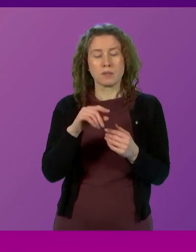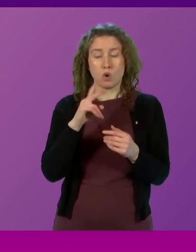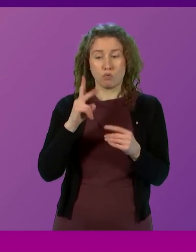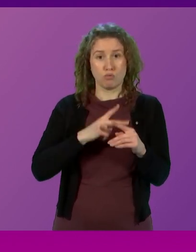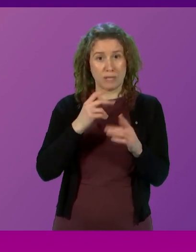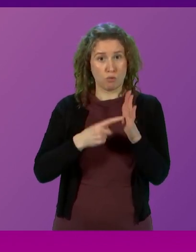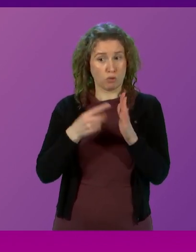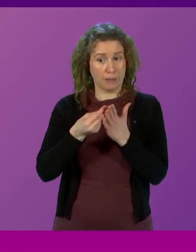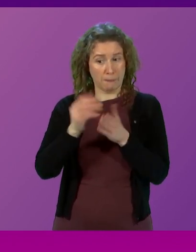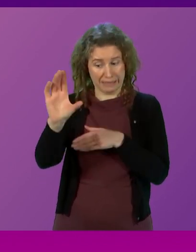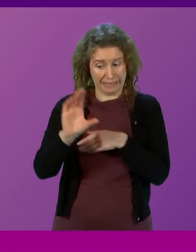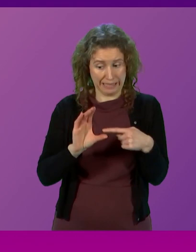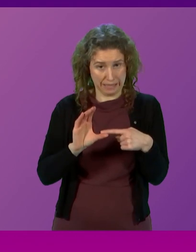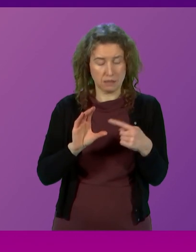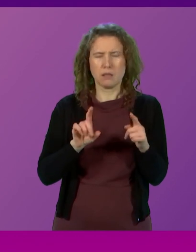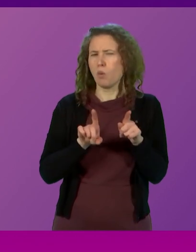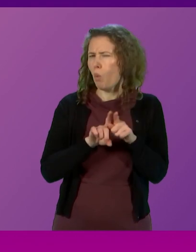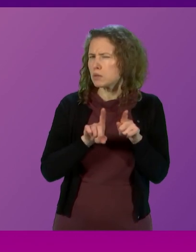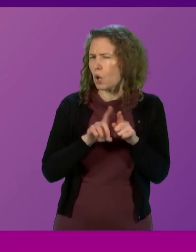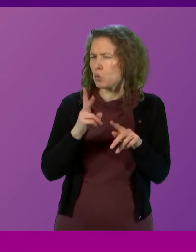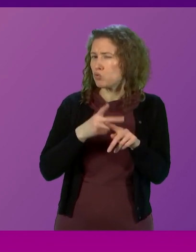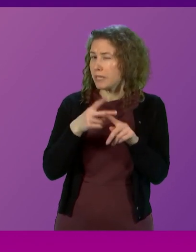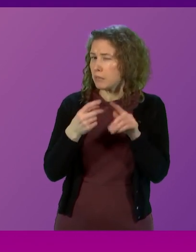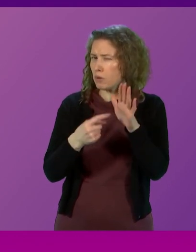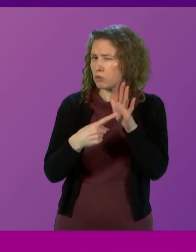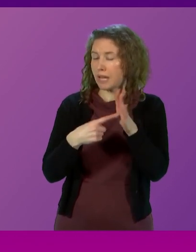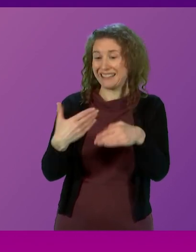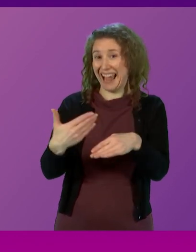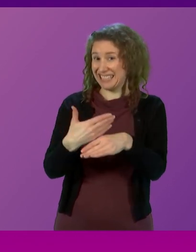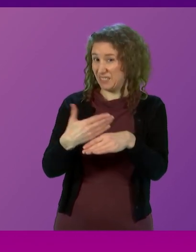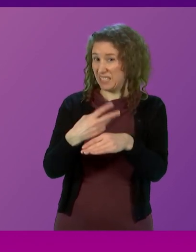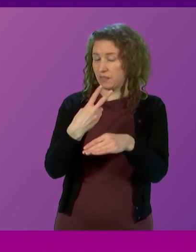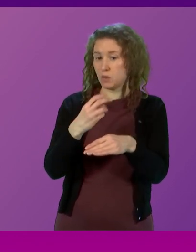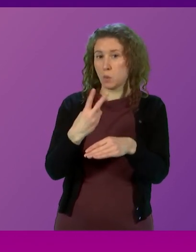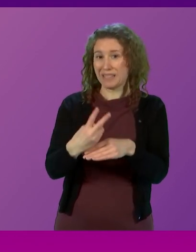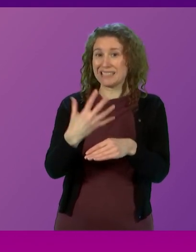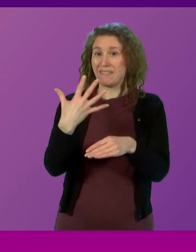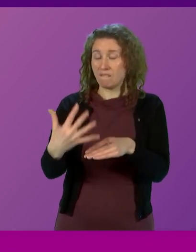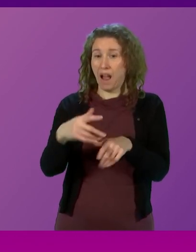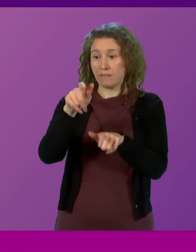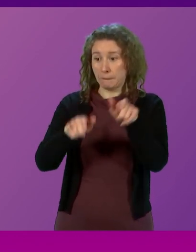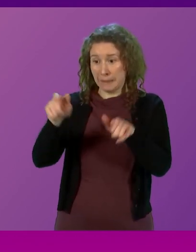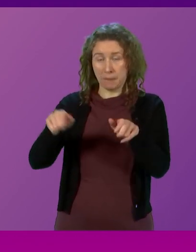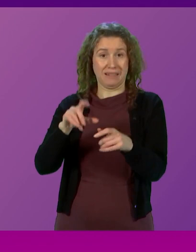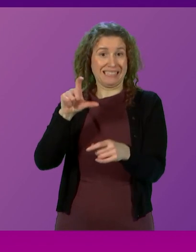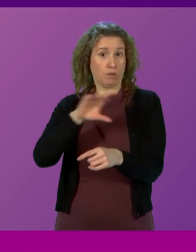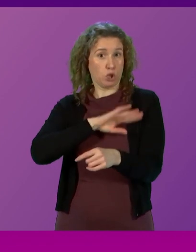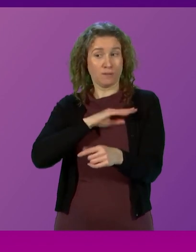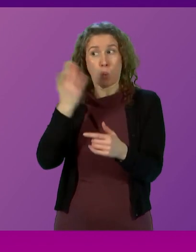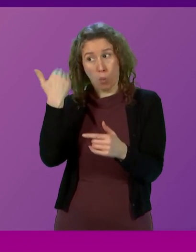prioritising that money, has he also reprioritised the activities of the 25 civil servants who were working on that?